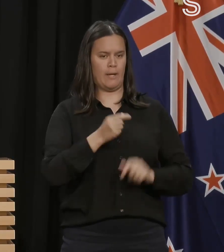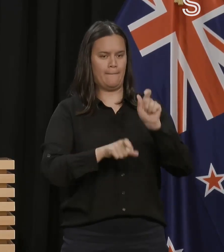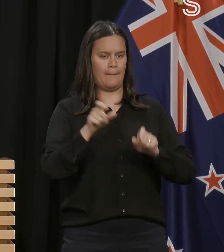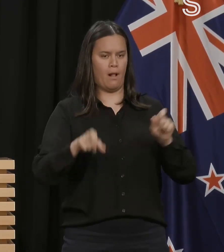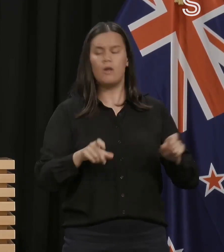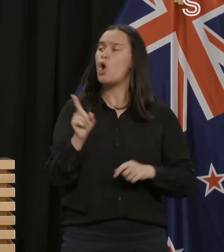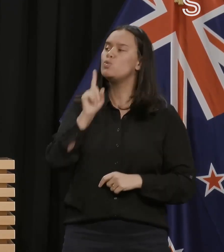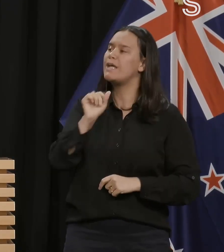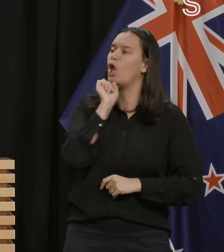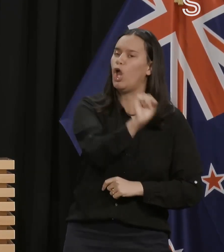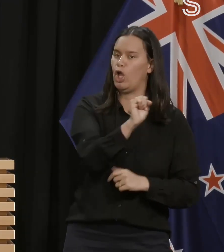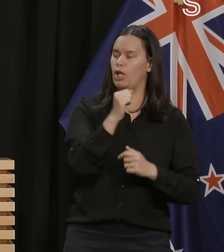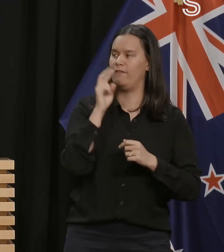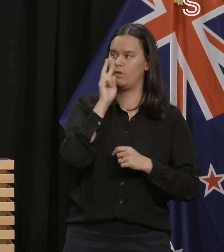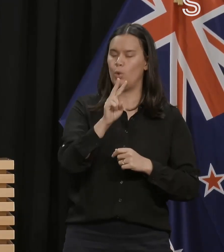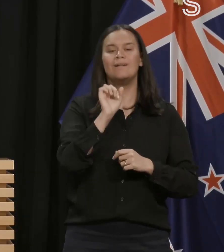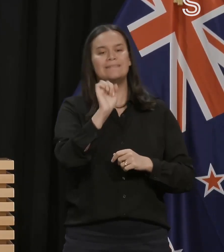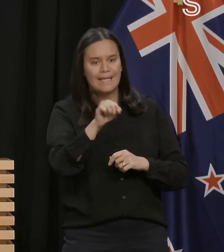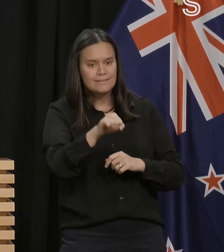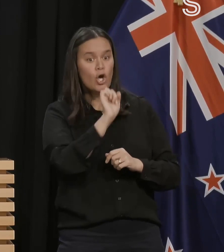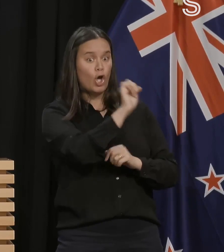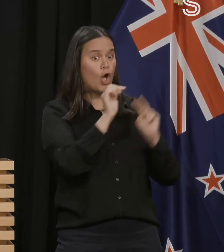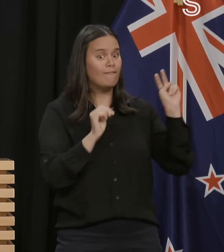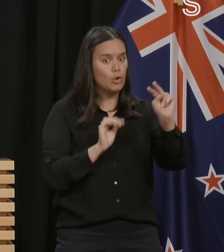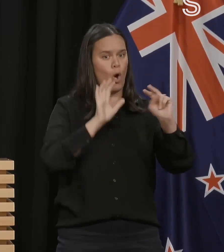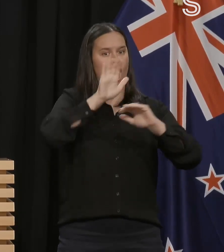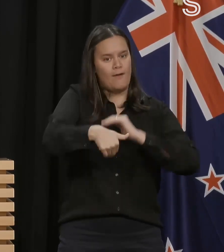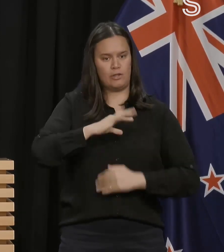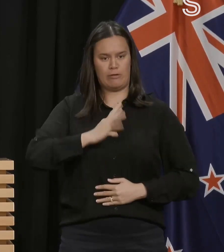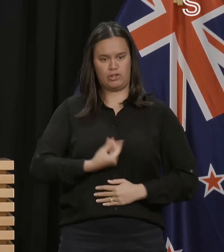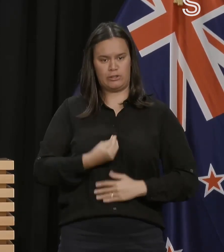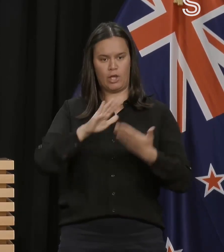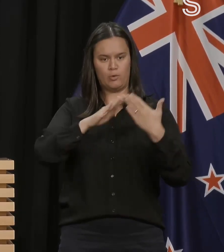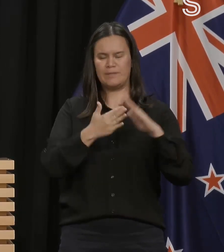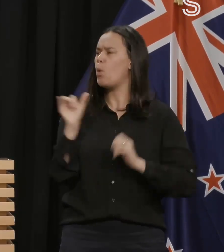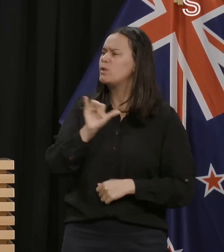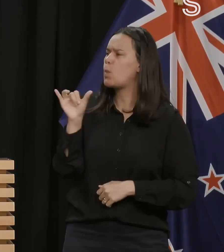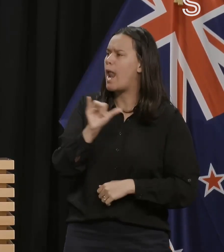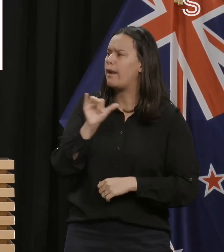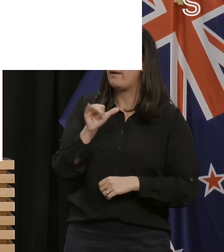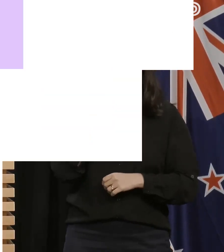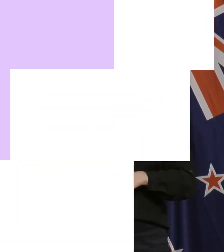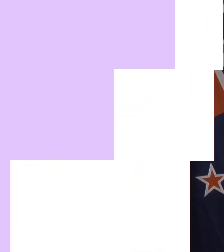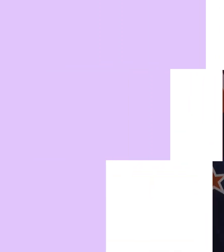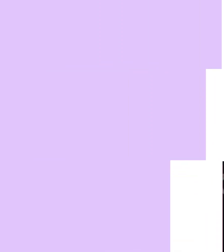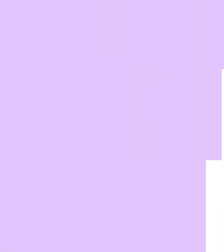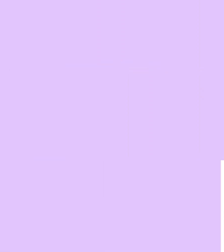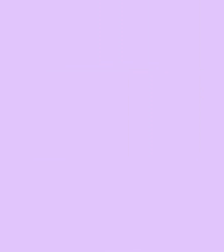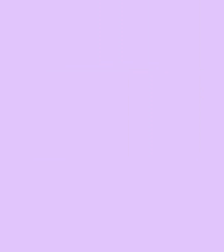yes, some of the sentiment that she's expressed towards the transgender community is abhorrent in my view, well, that they shouldn't exist.